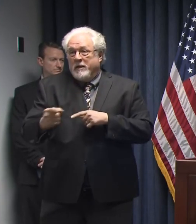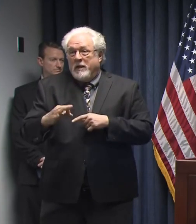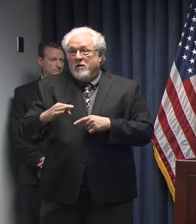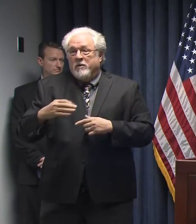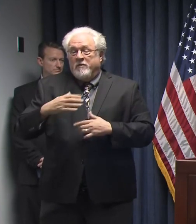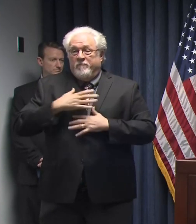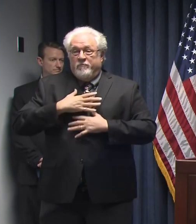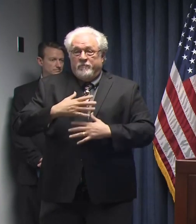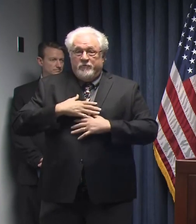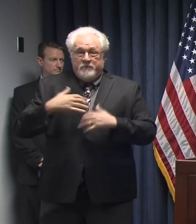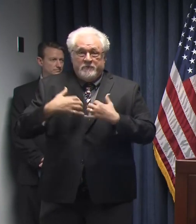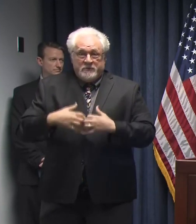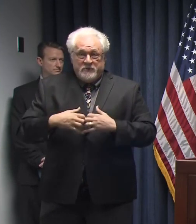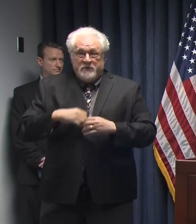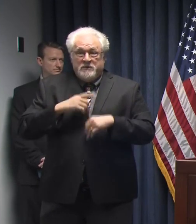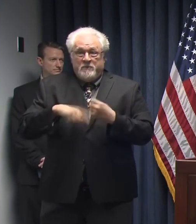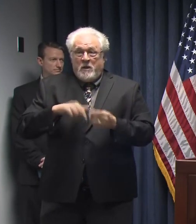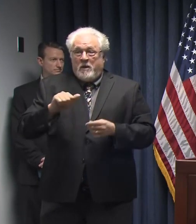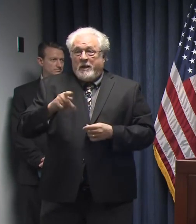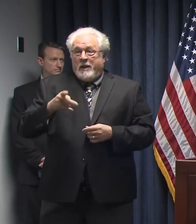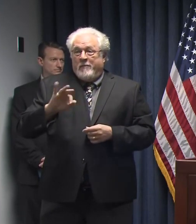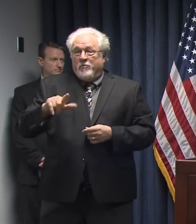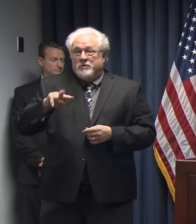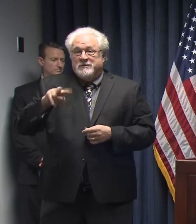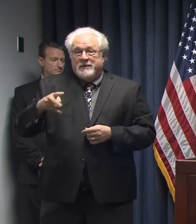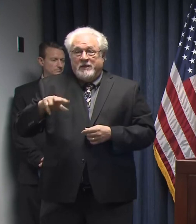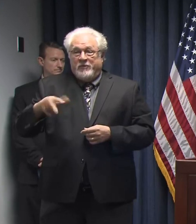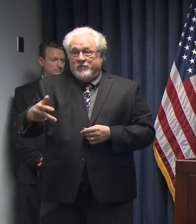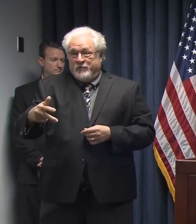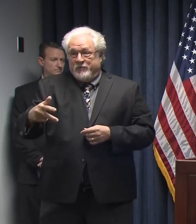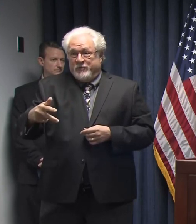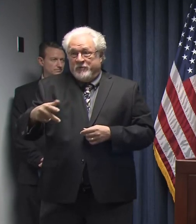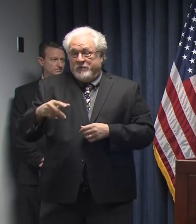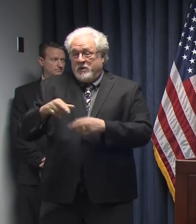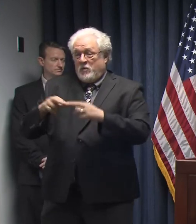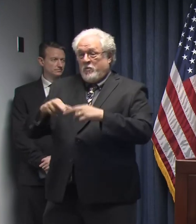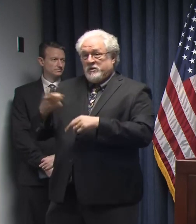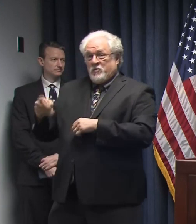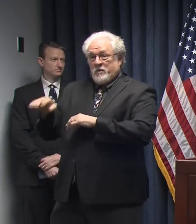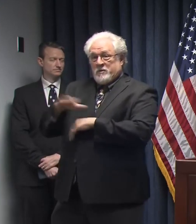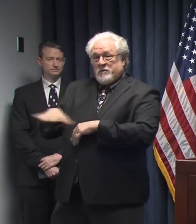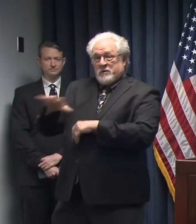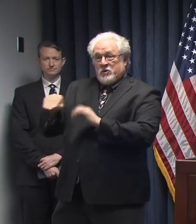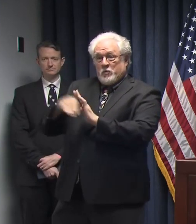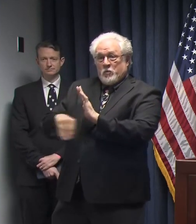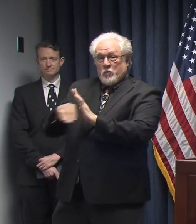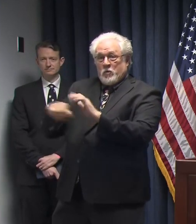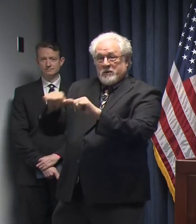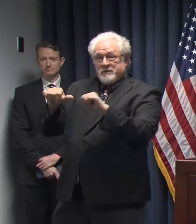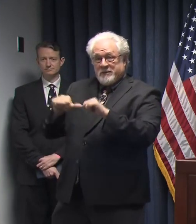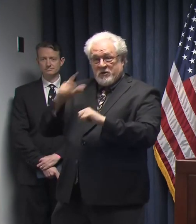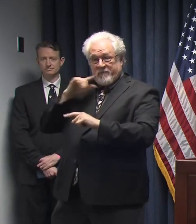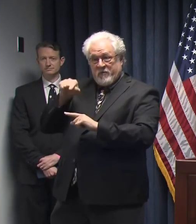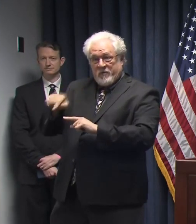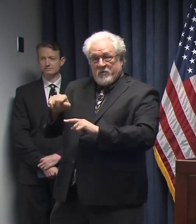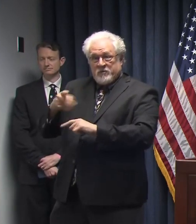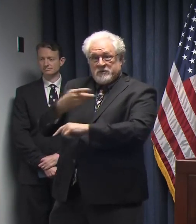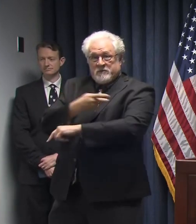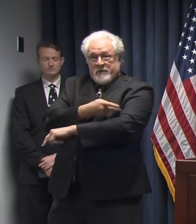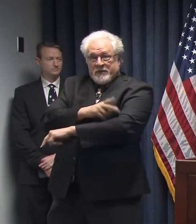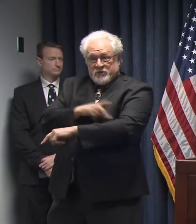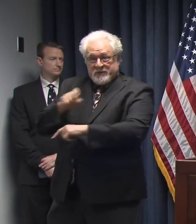ventilators sometime around April the 2nd or 3rd in Region 1 down around New Orleans for those patients who